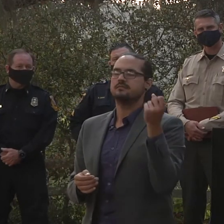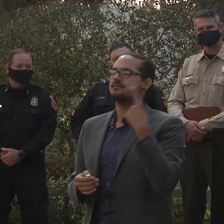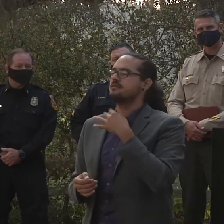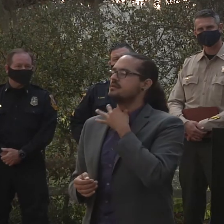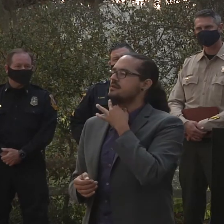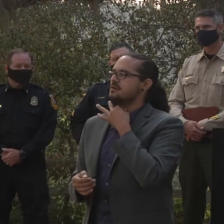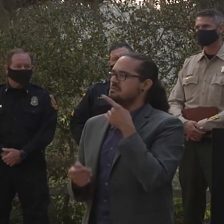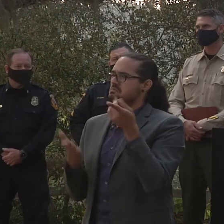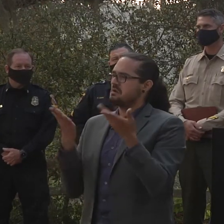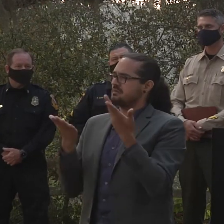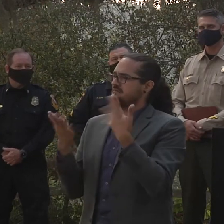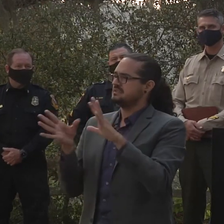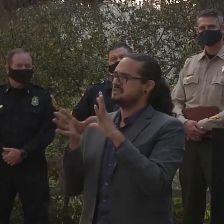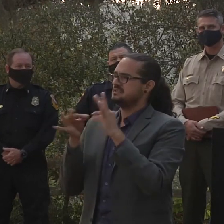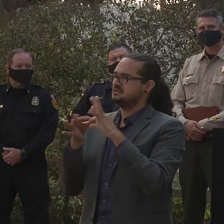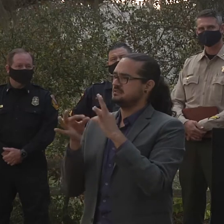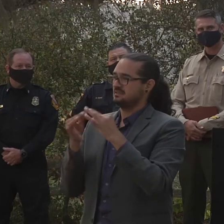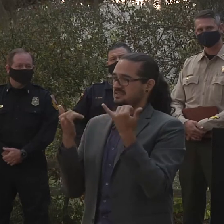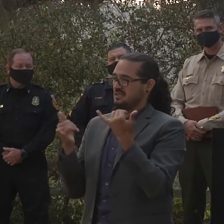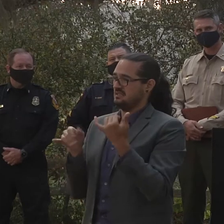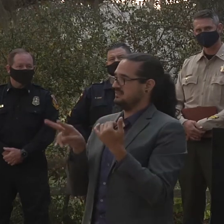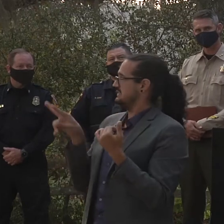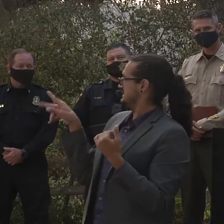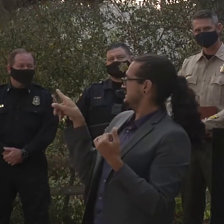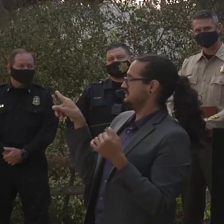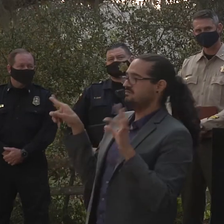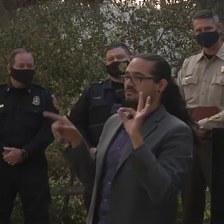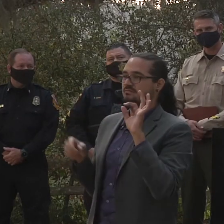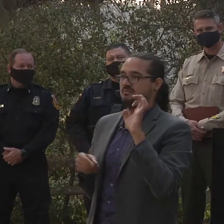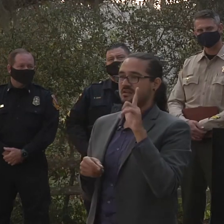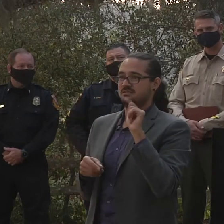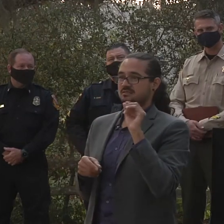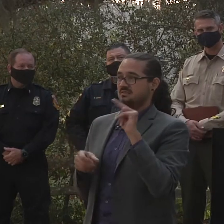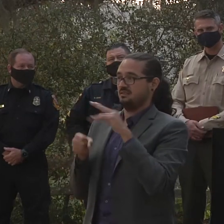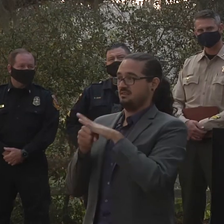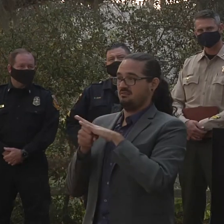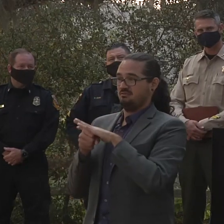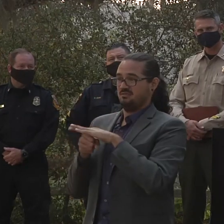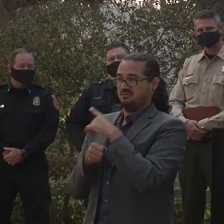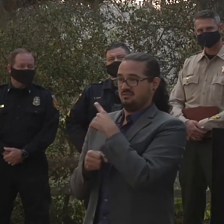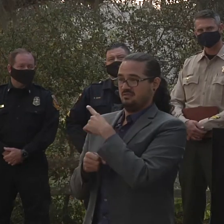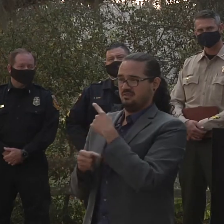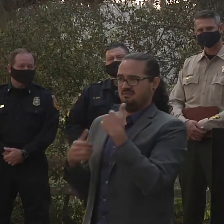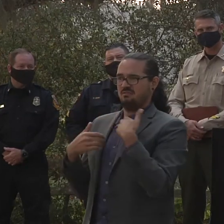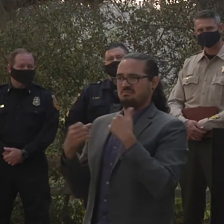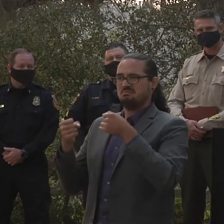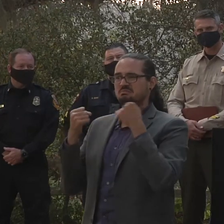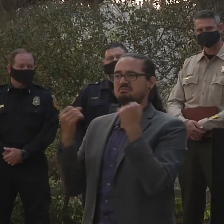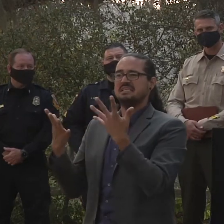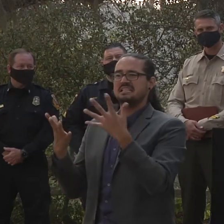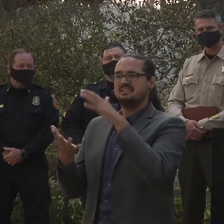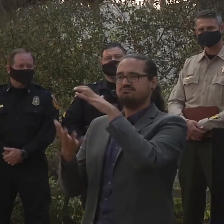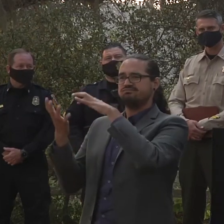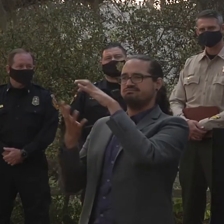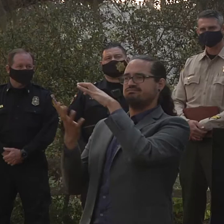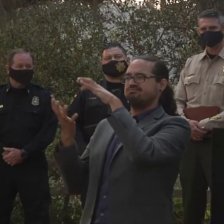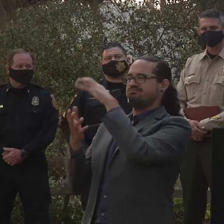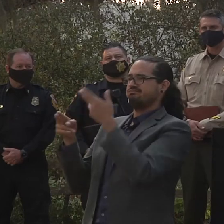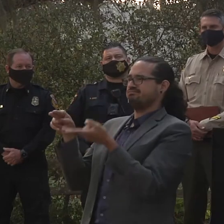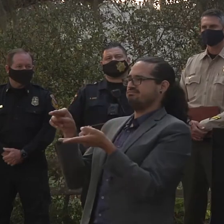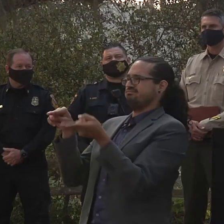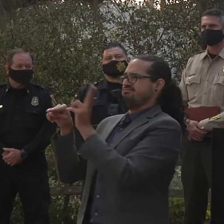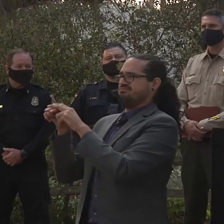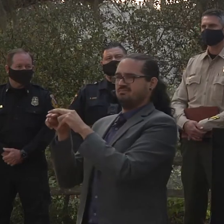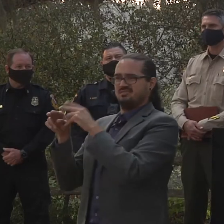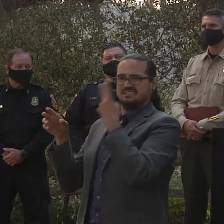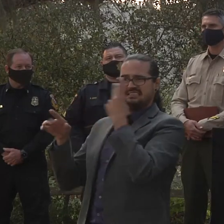we see the Felton area behind Felton area um we've got a lot more smoke and activity there can you speak to that any specific concerns